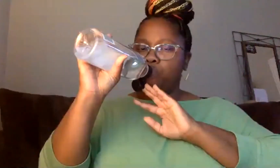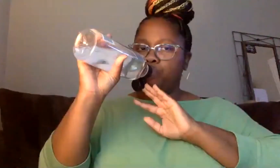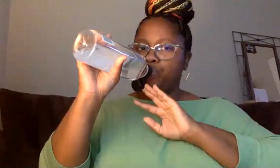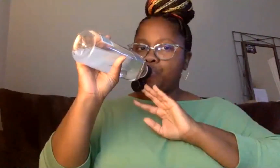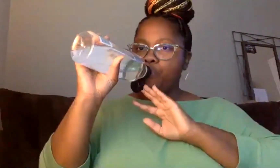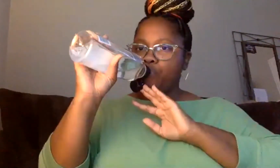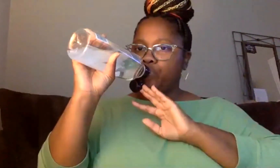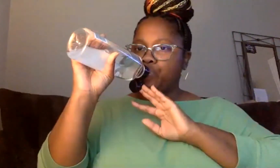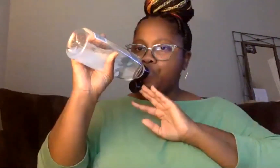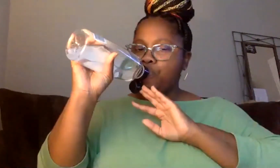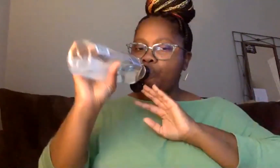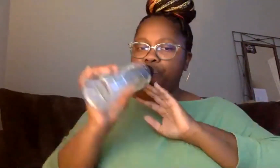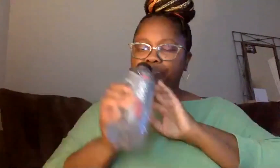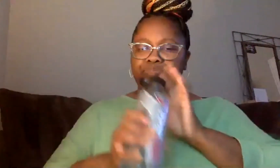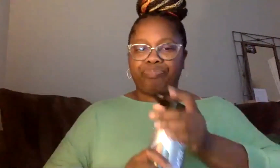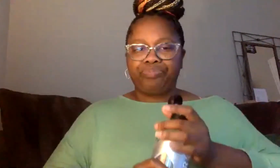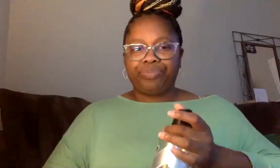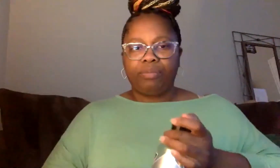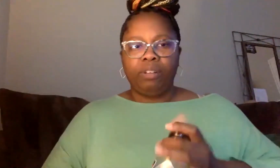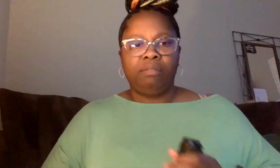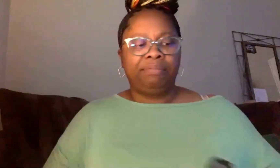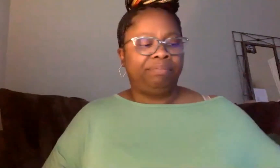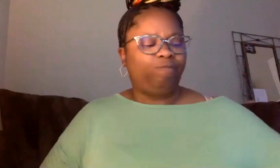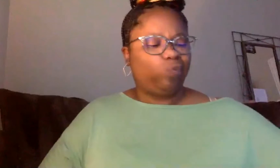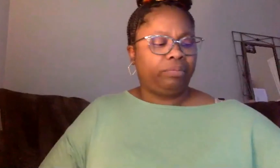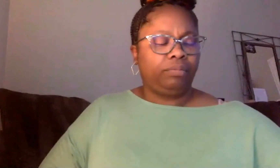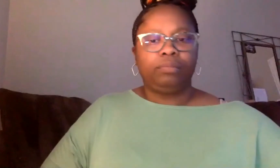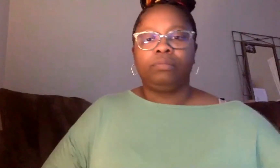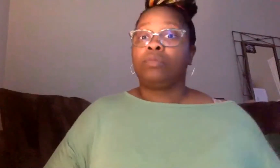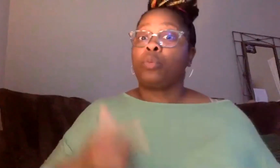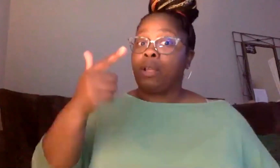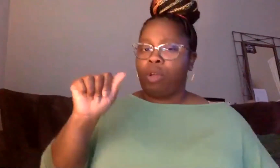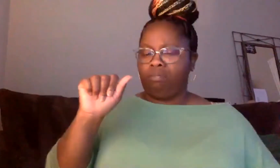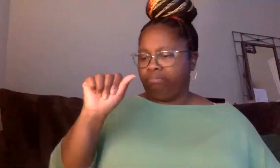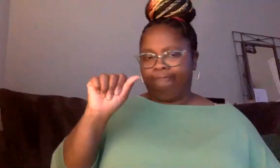I'm going to find. find her very quickly here. Okay. Ahlam, I'm going to unmute you. Go ahead, please.